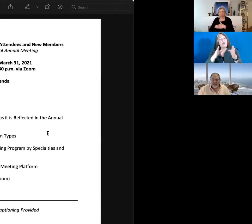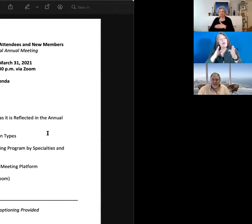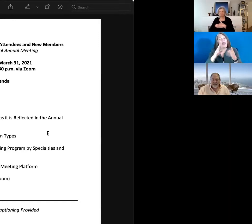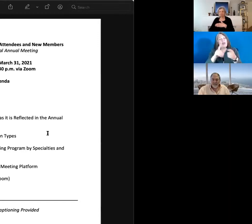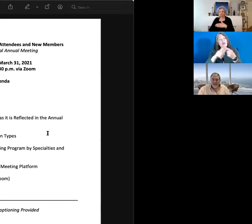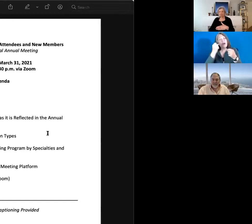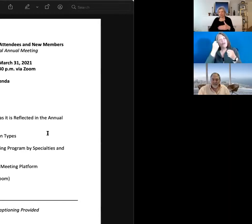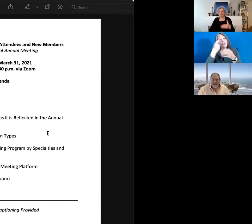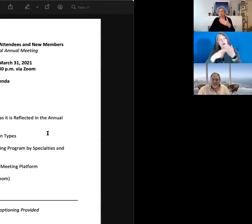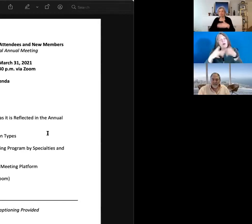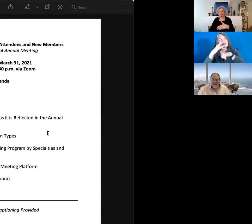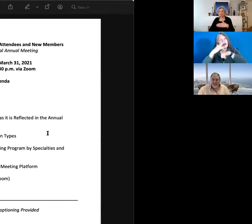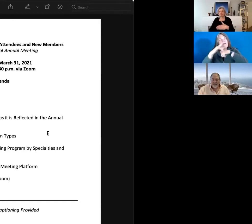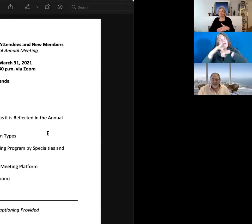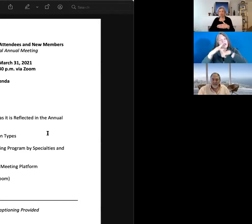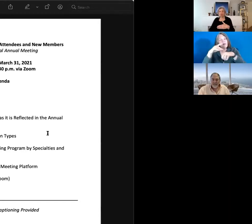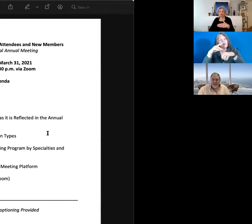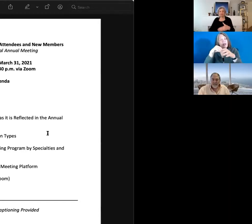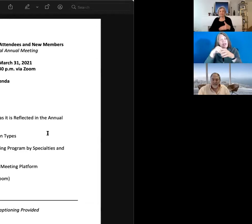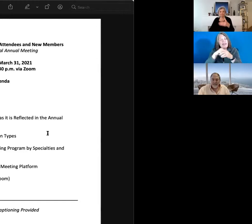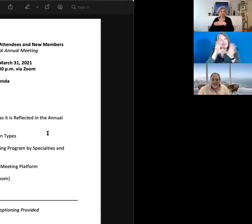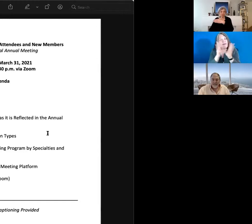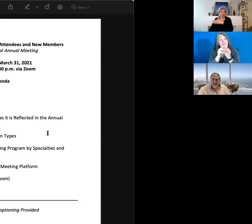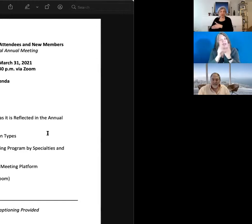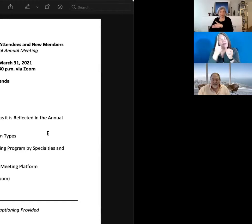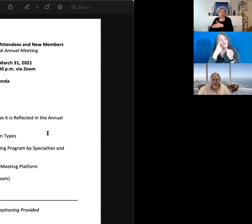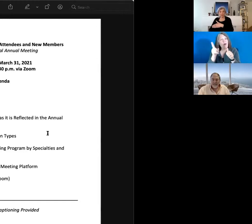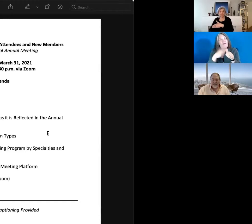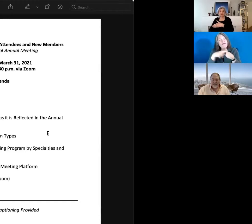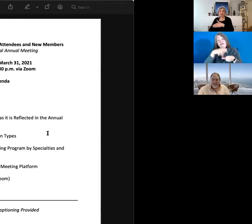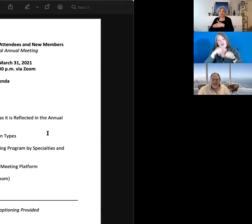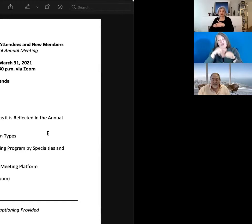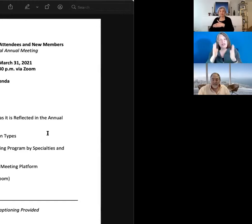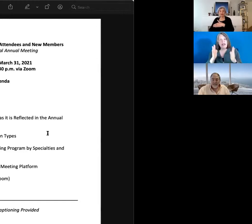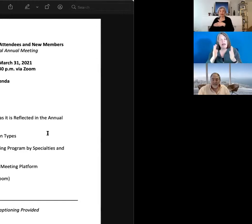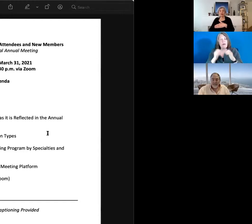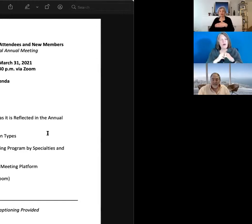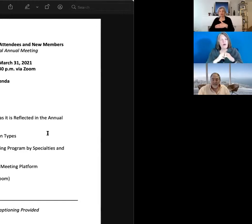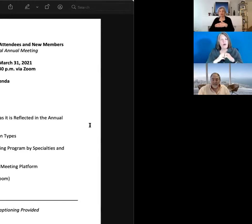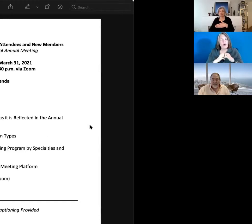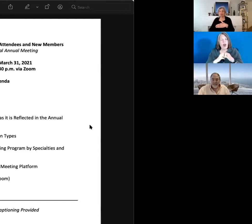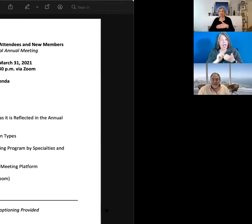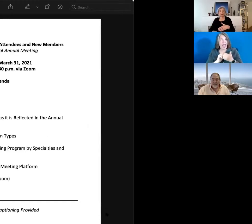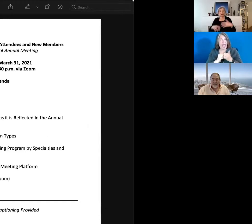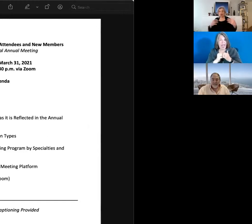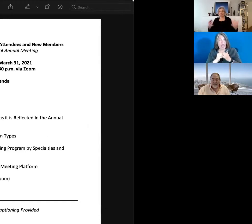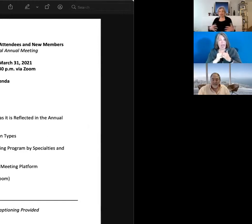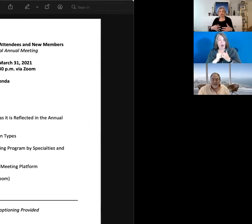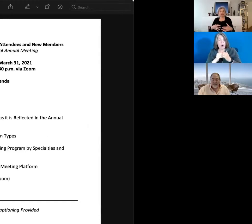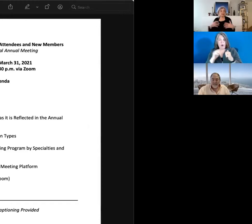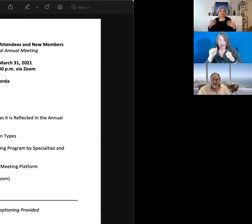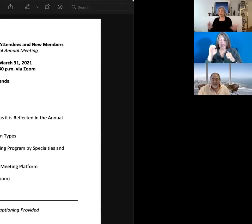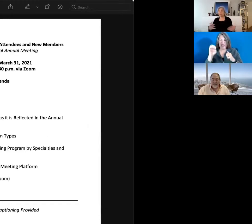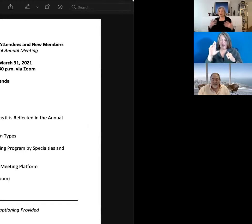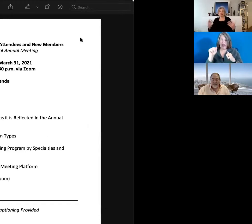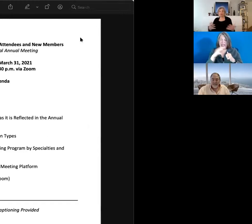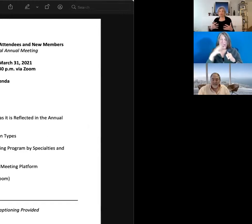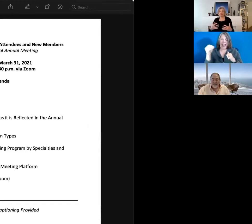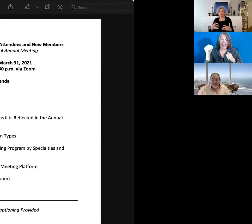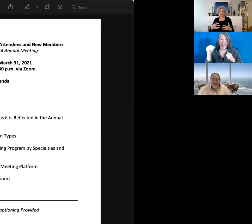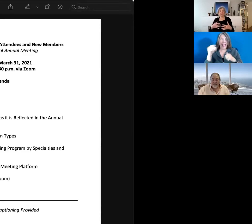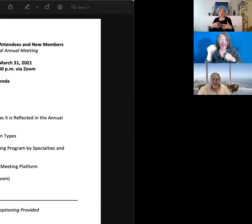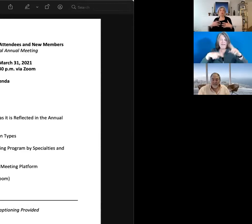in the meeting for a first timer, how it is ARA and the various